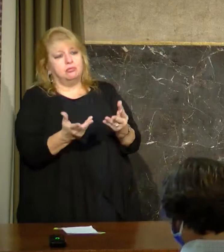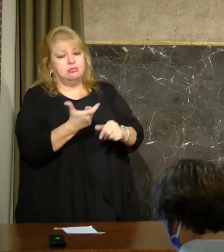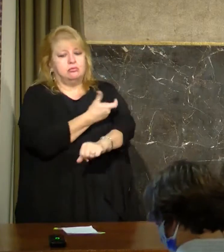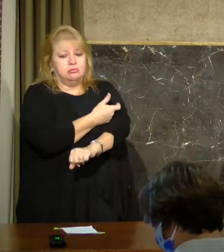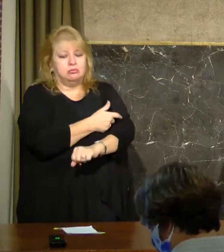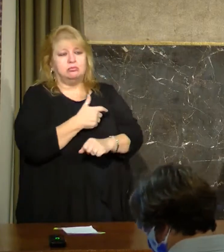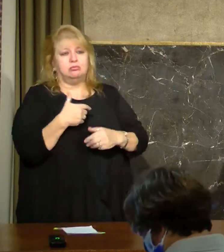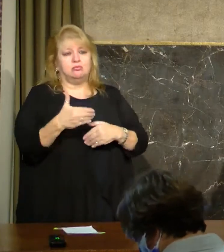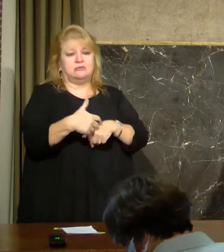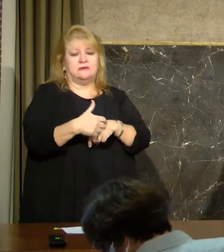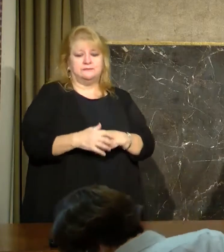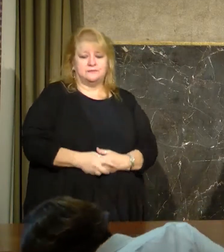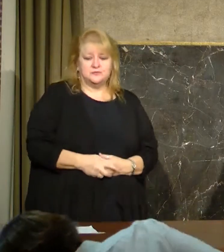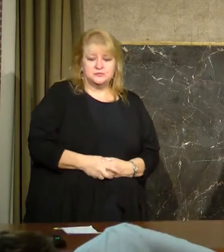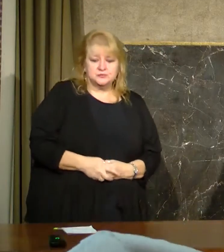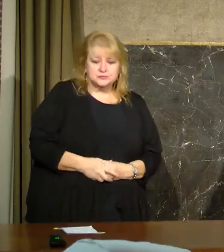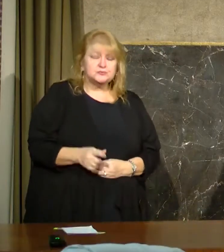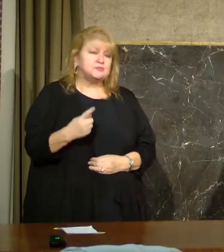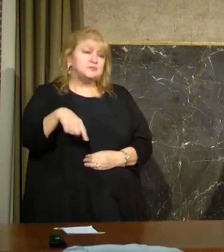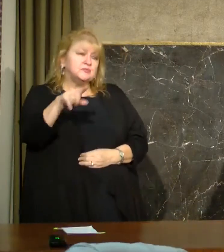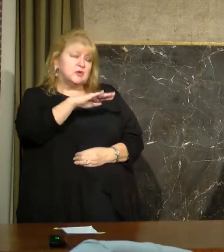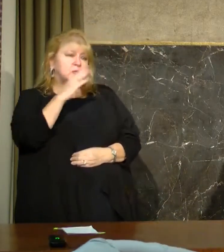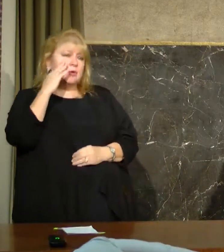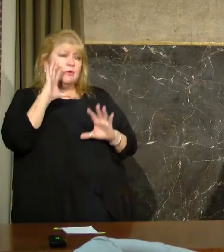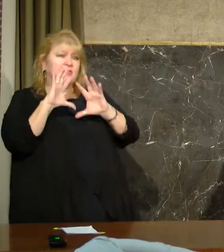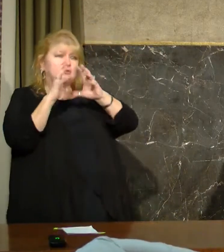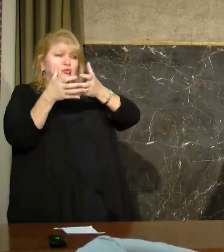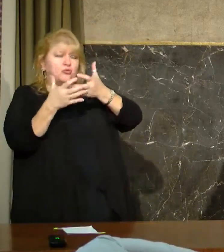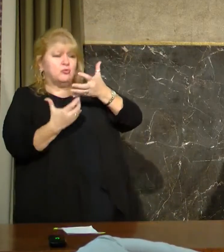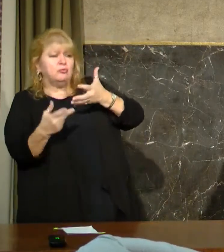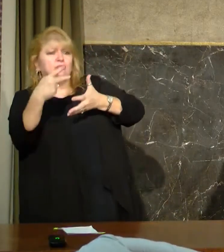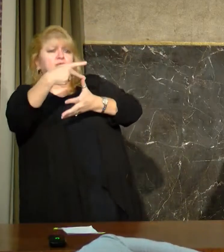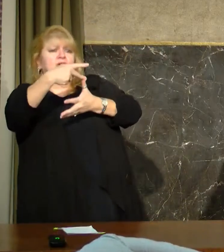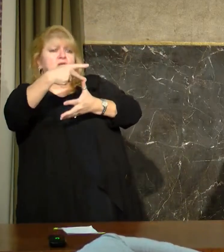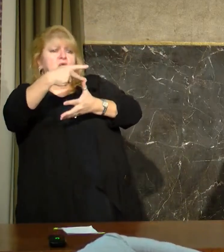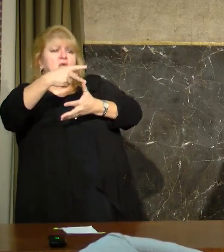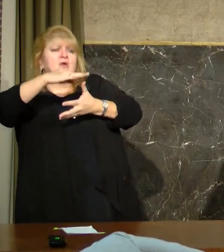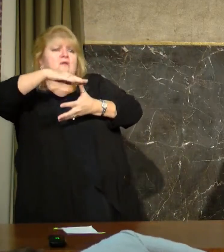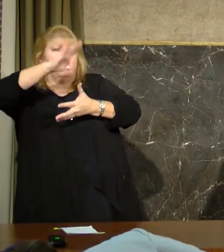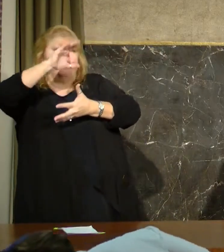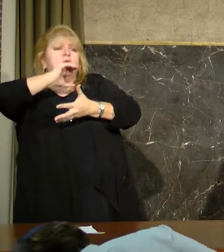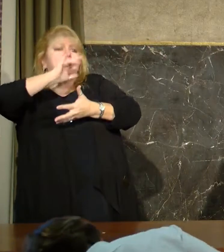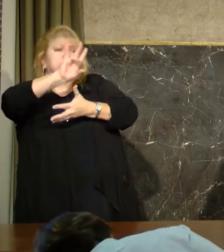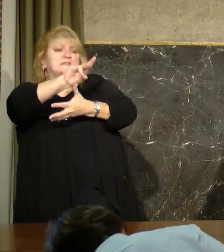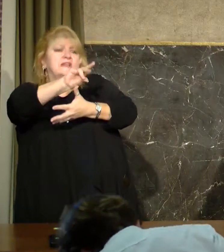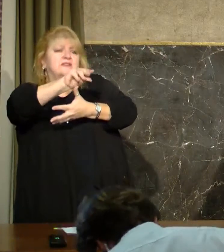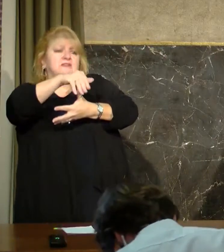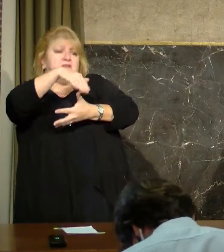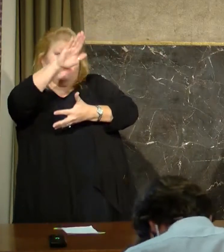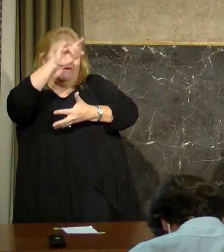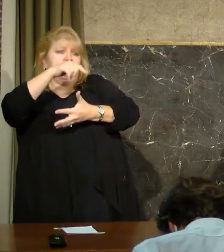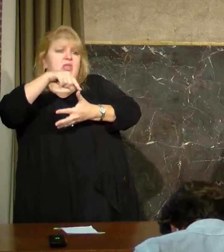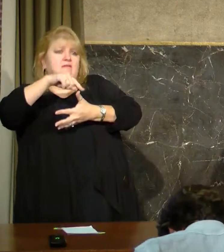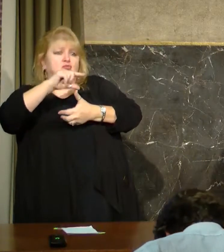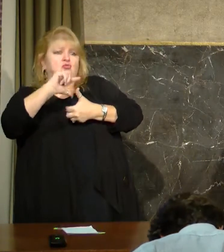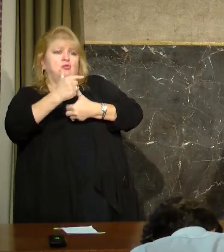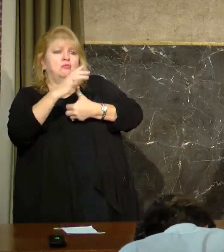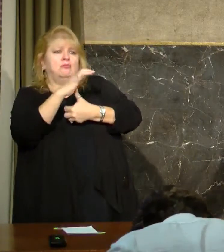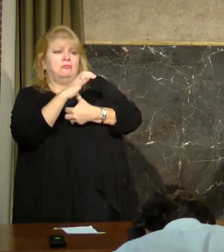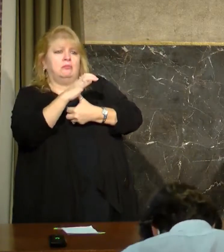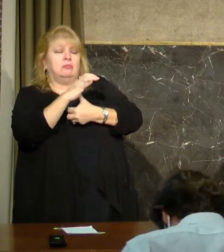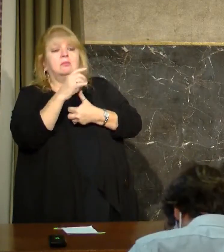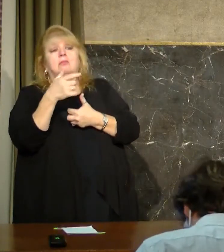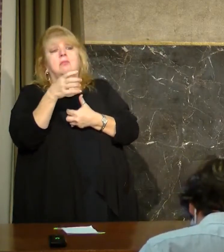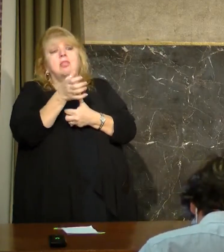As you know, those who are 70 and older among those eligible to receive the vaccine now, and that includes